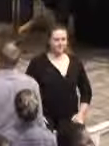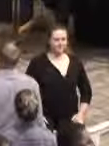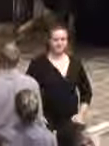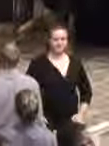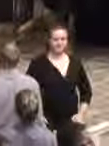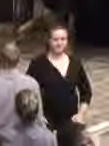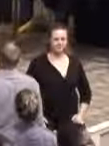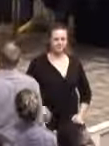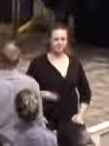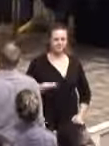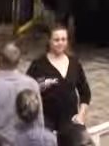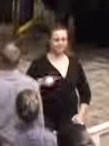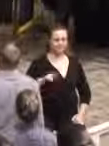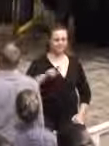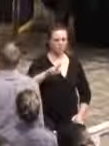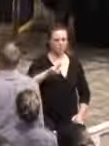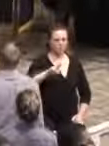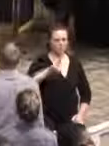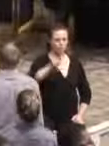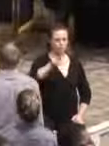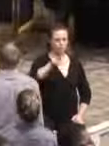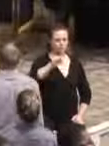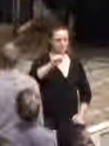Paul Julius.